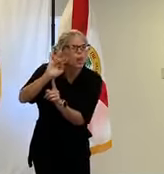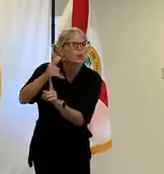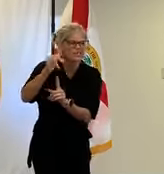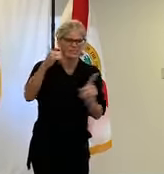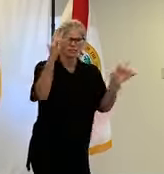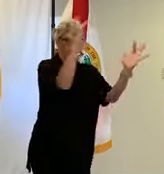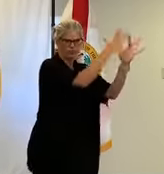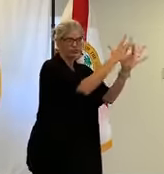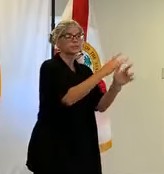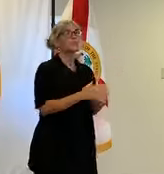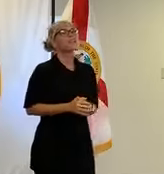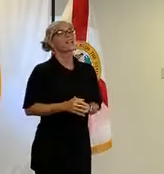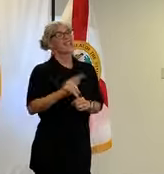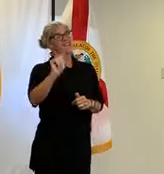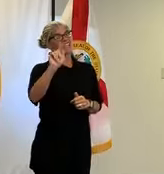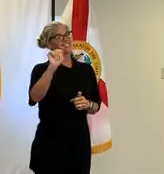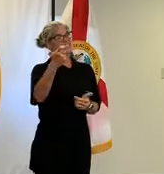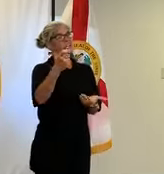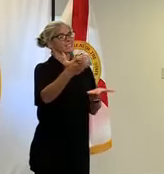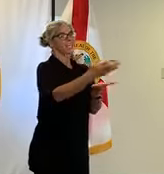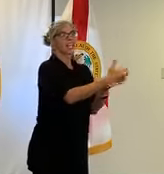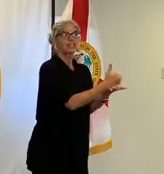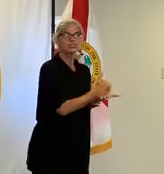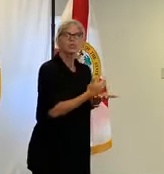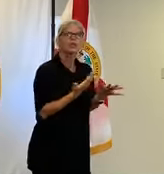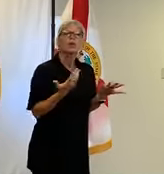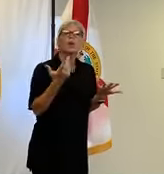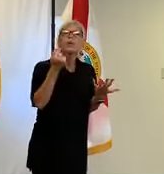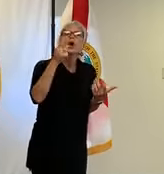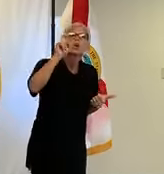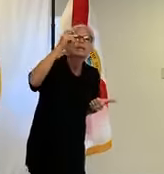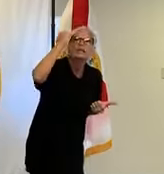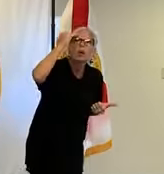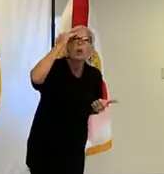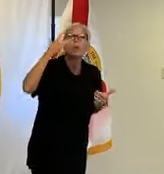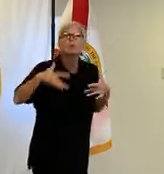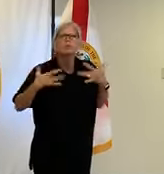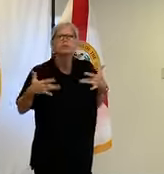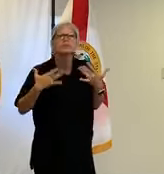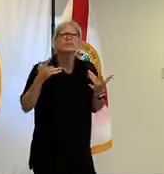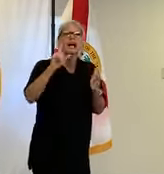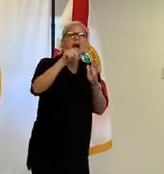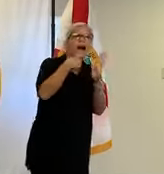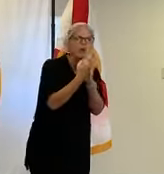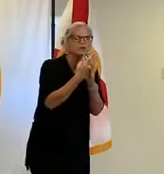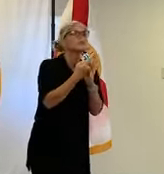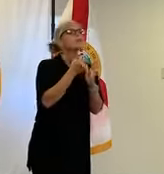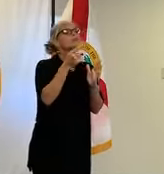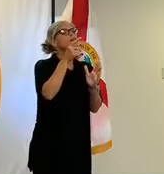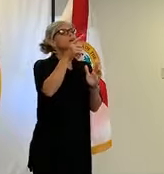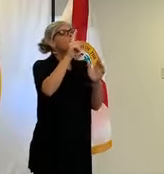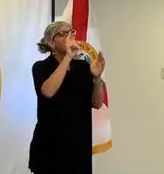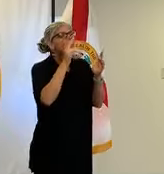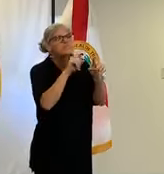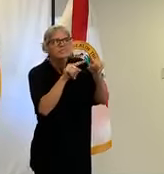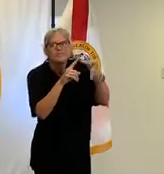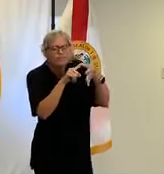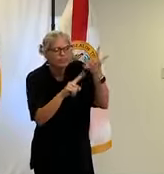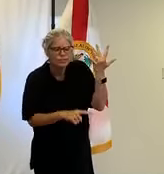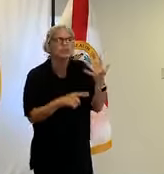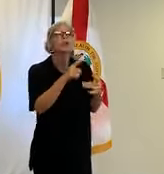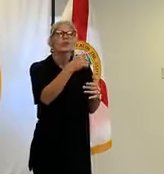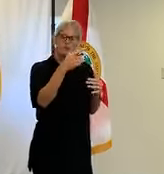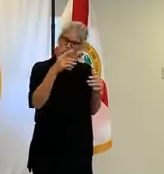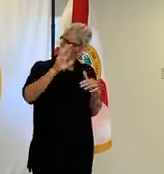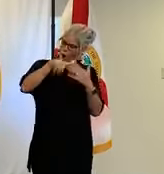a refresher so everybody knows what the up-to-date hours are for the tax collector office all office locations are open with limited capacity